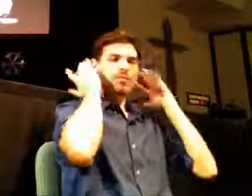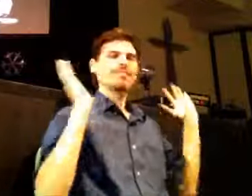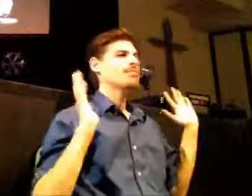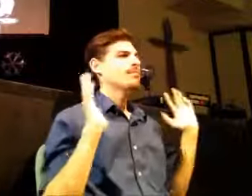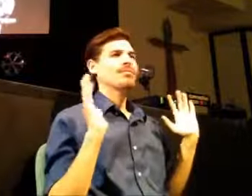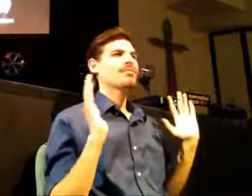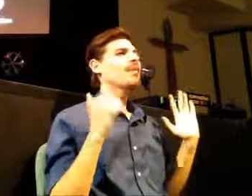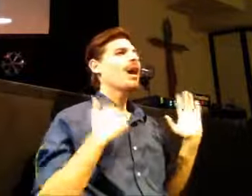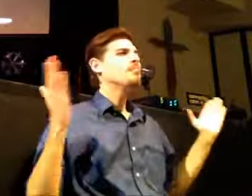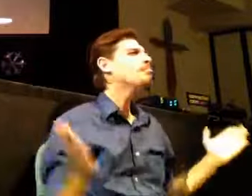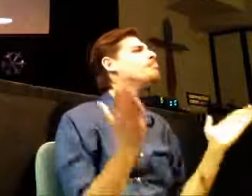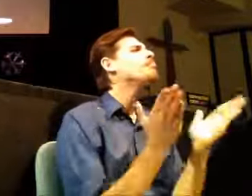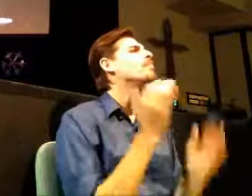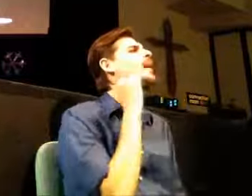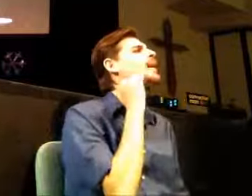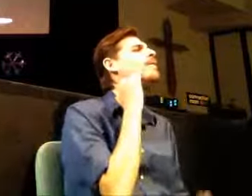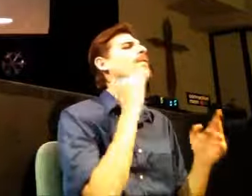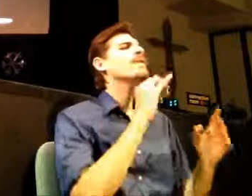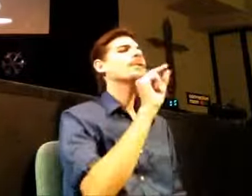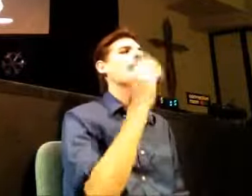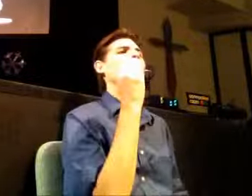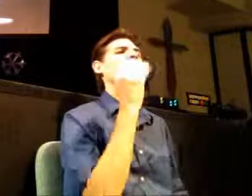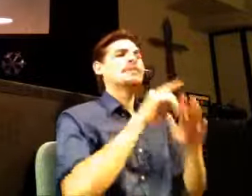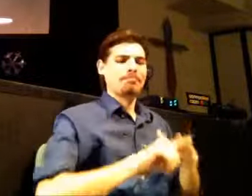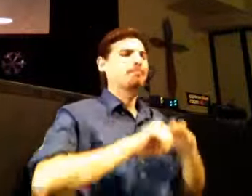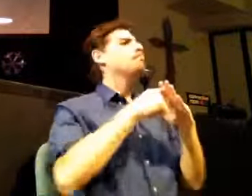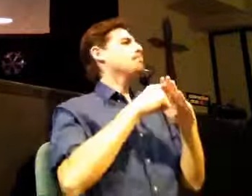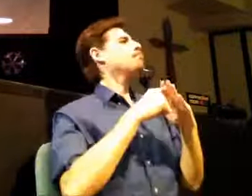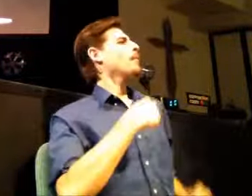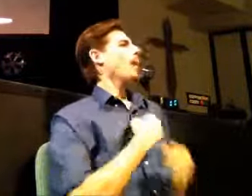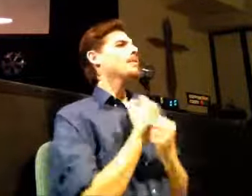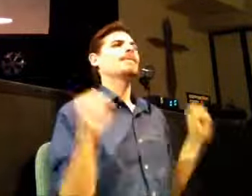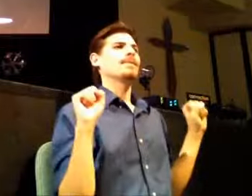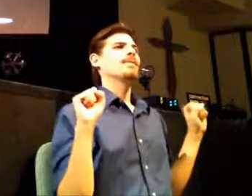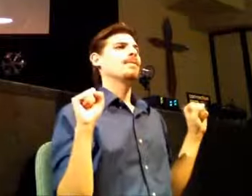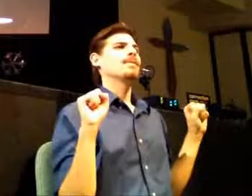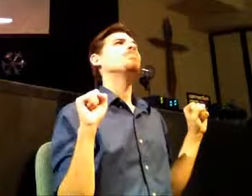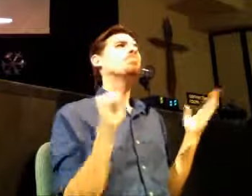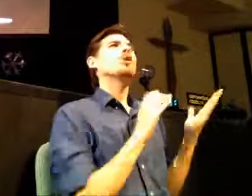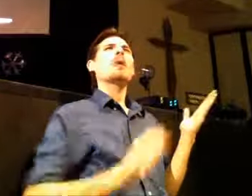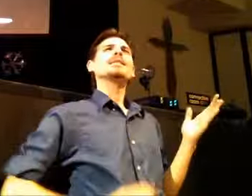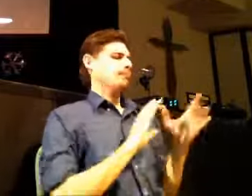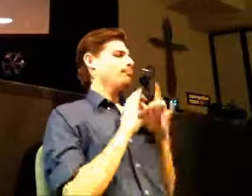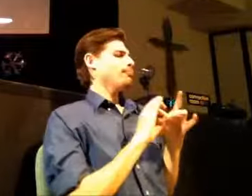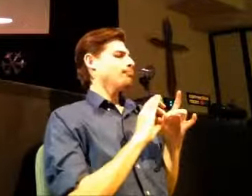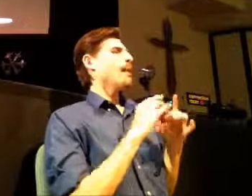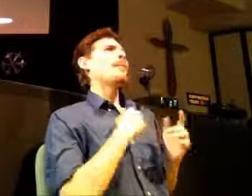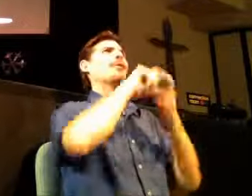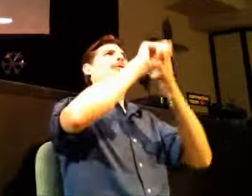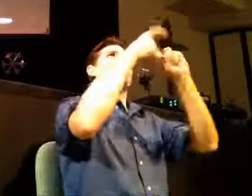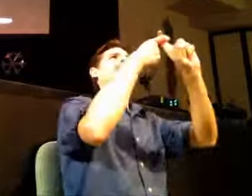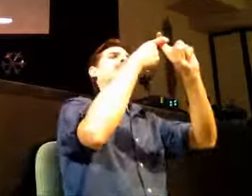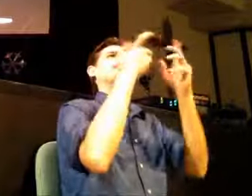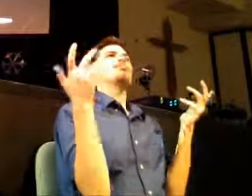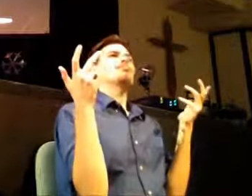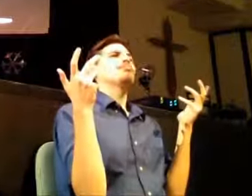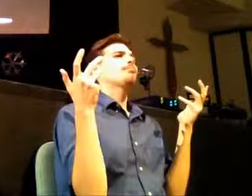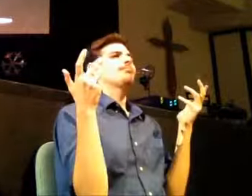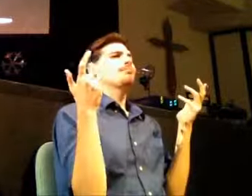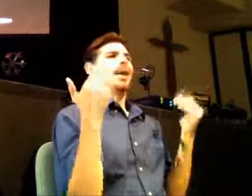into 2014 carrying in that sense of, I have found salvation in Christ. I've been counted a friend of God. And there are purposes, there is a